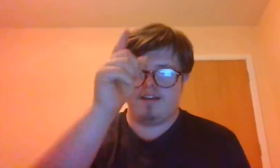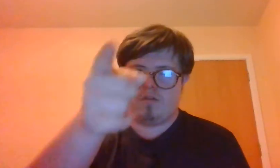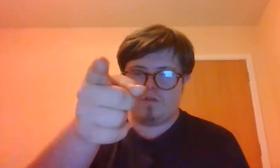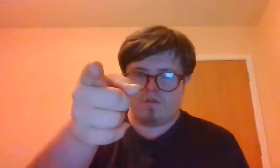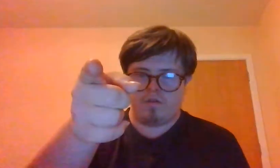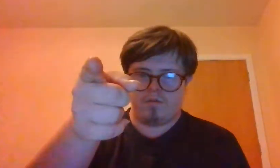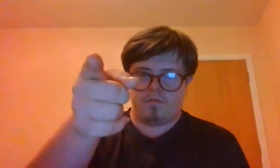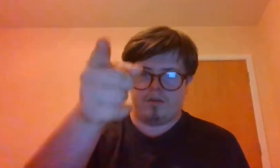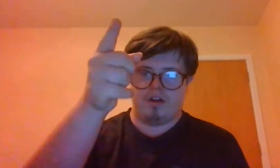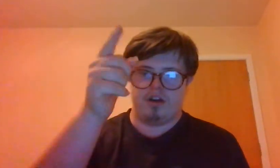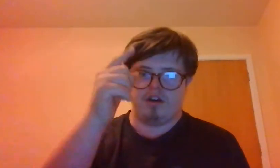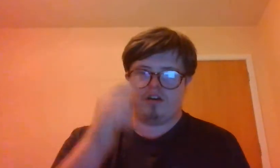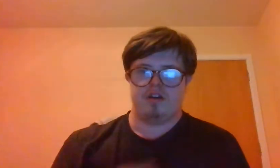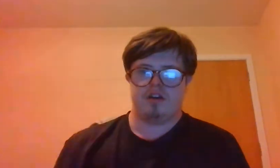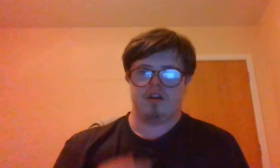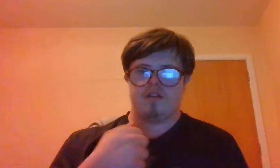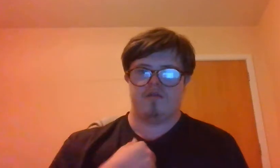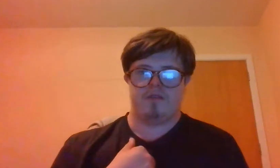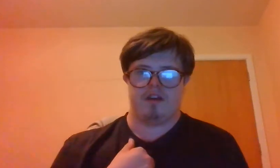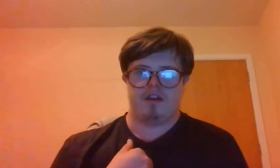you belong to me.